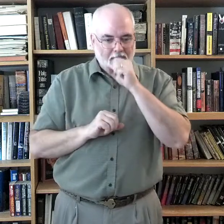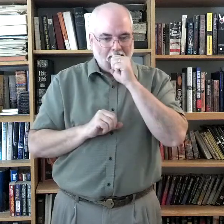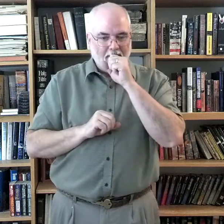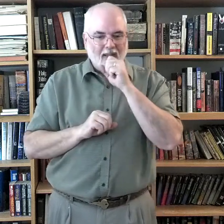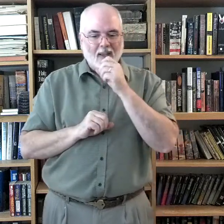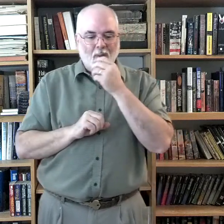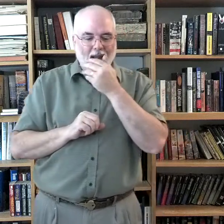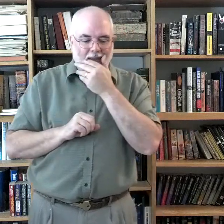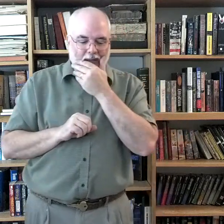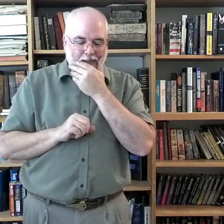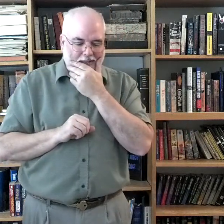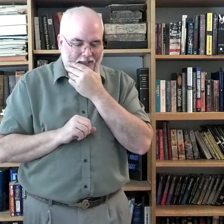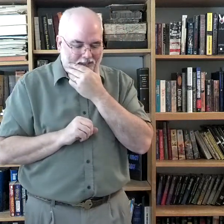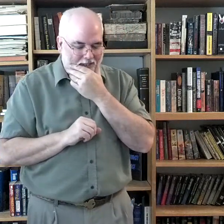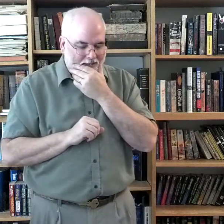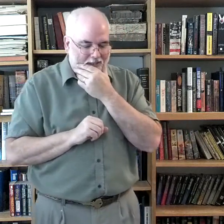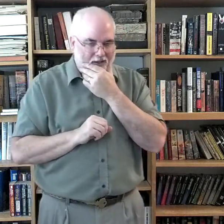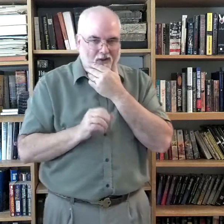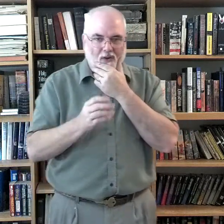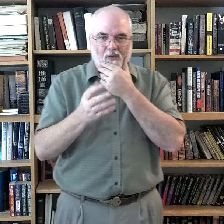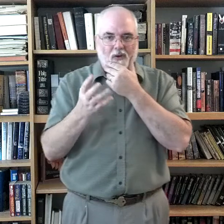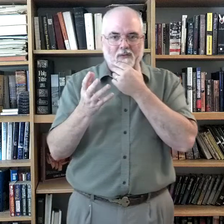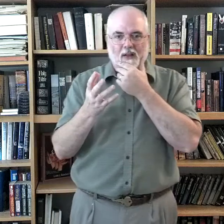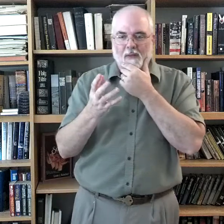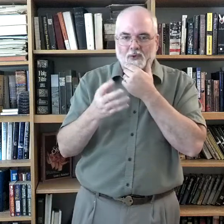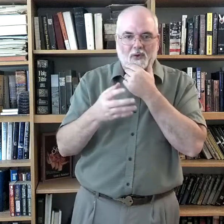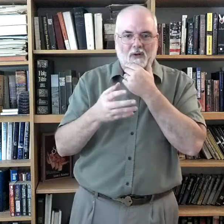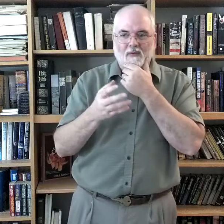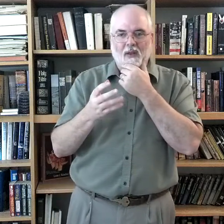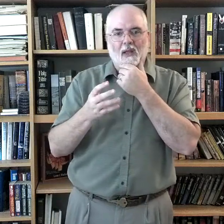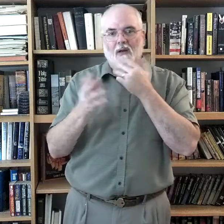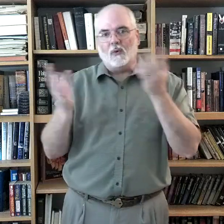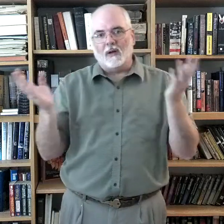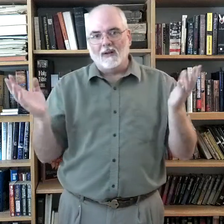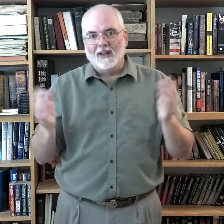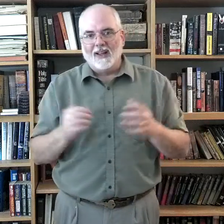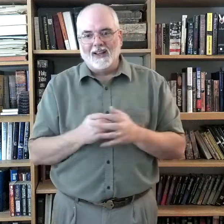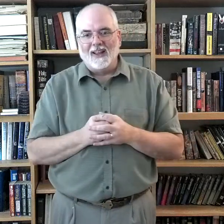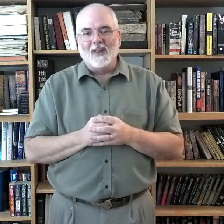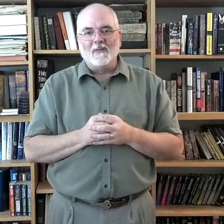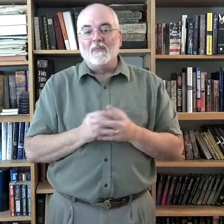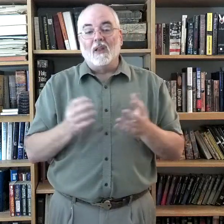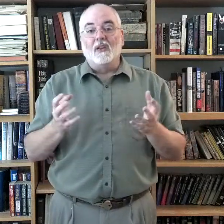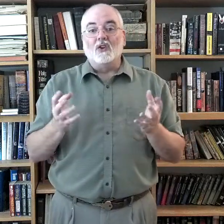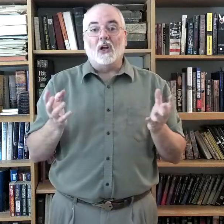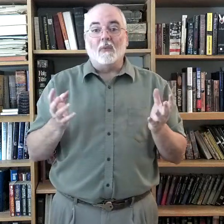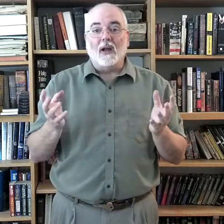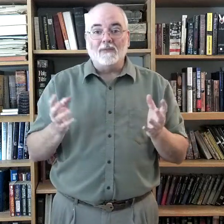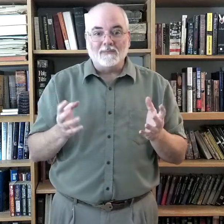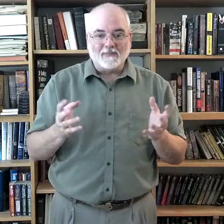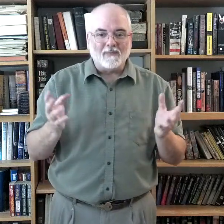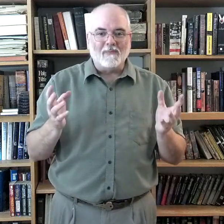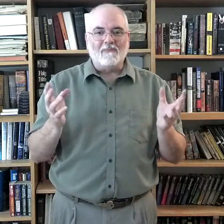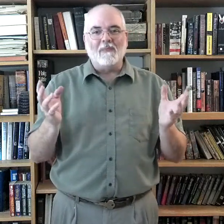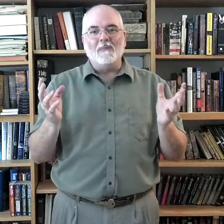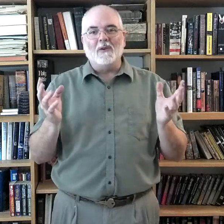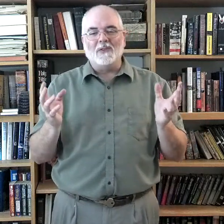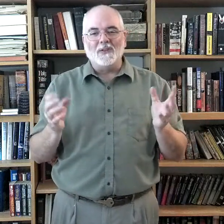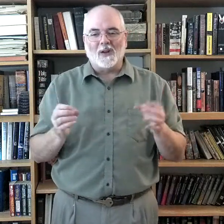And the way I think about this is you've all, I'm sure, I don't know where, Charlie Brown. Maybe you've seen Charlie